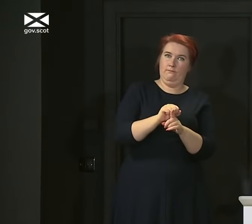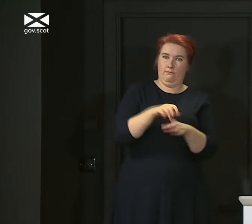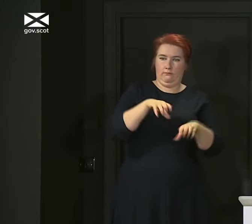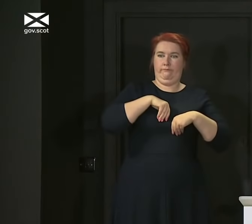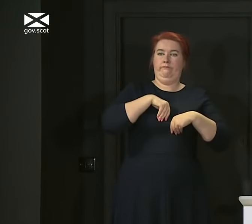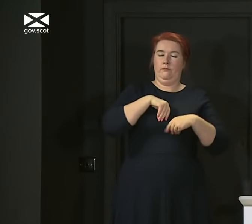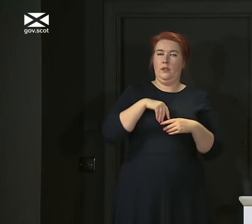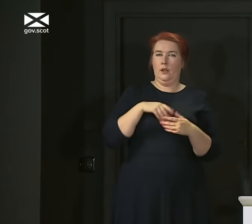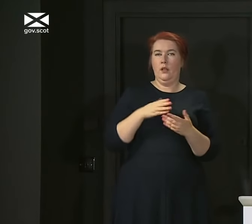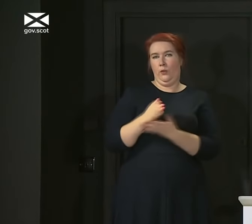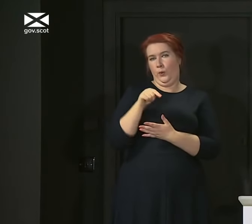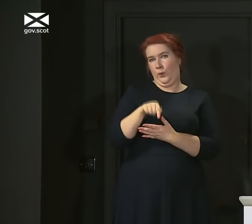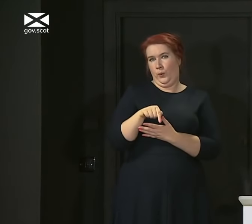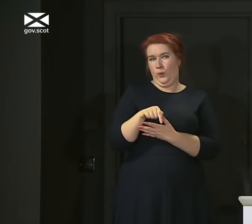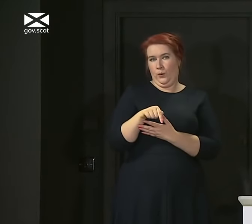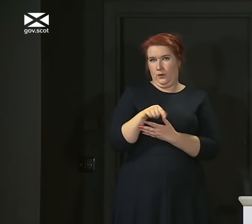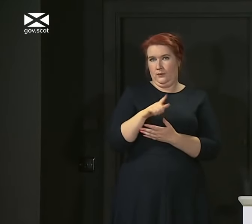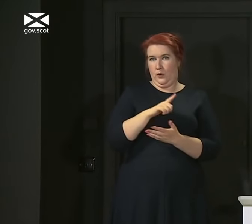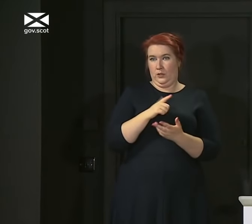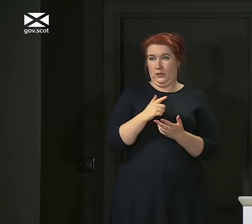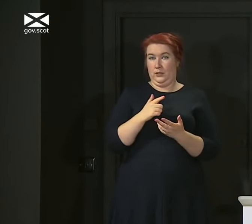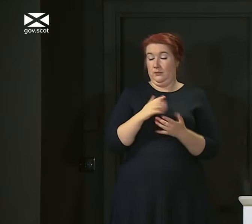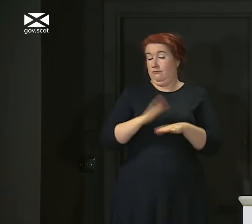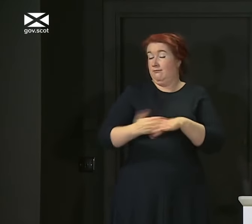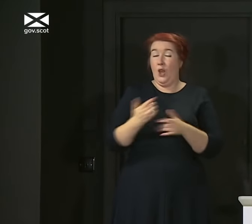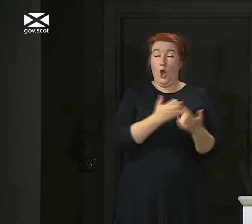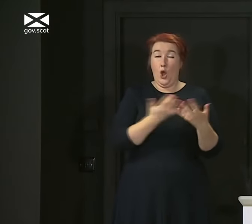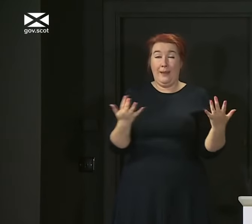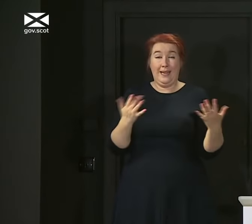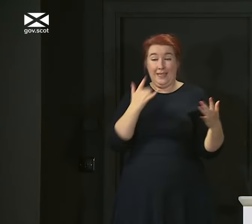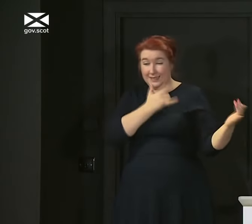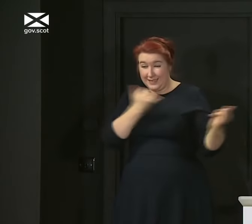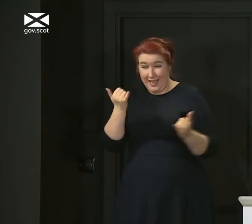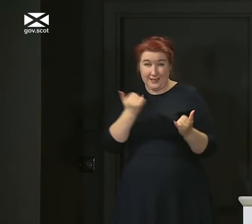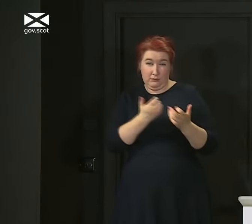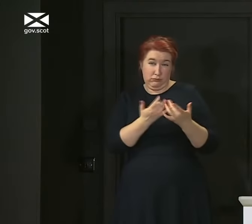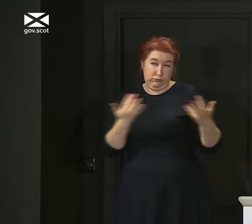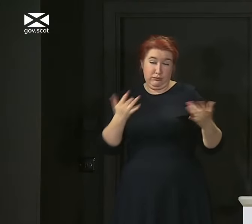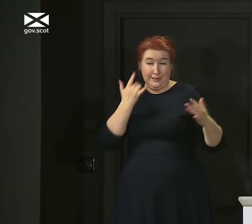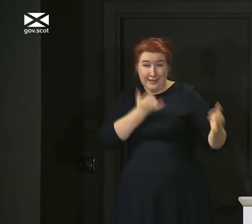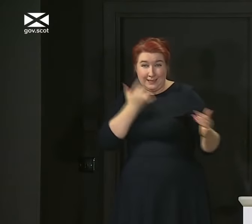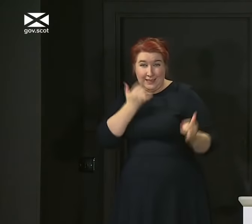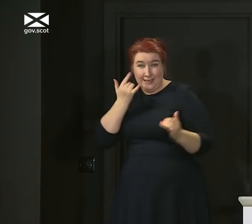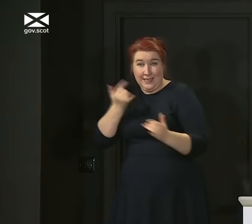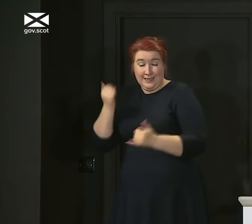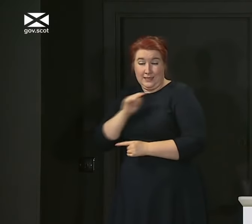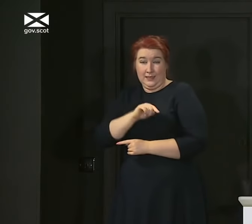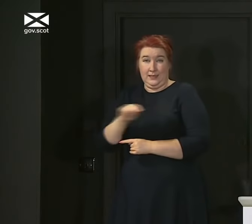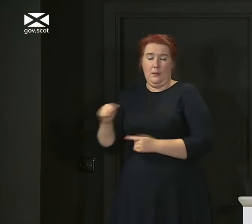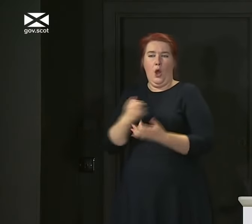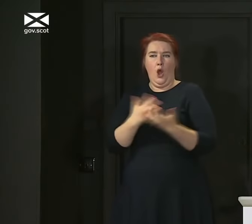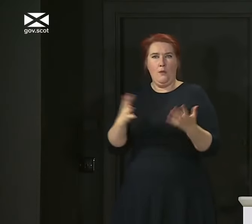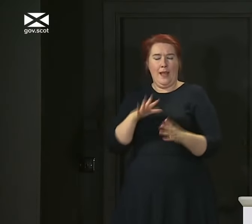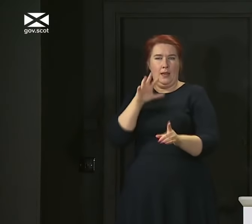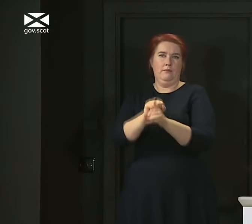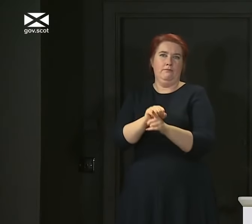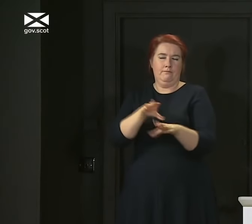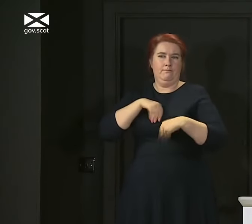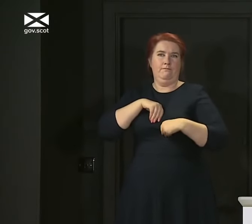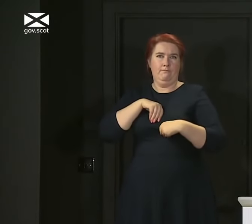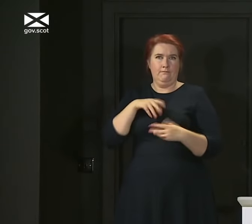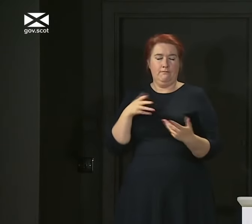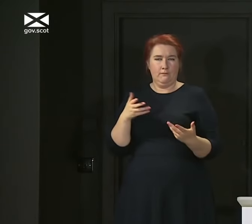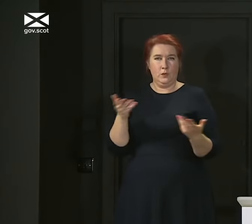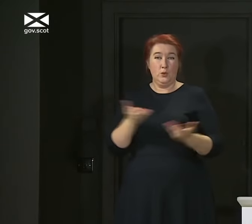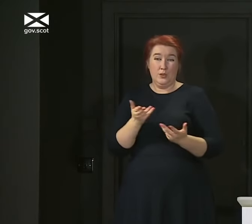So, because that, regardless of how many tests we're doing, what is the percentage that is testing positive? So today our 30